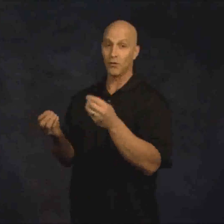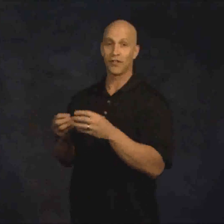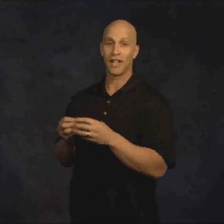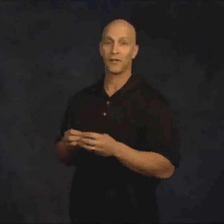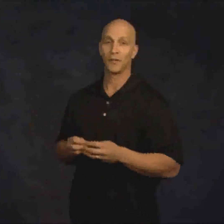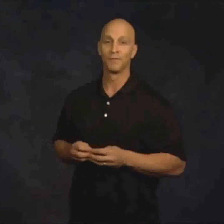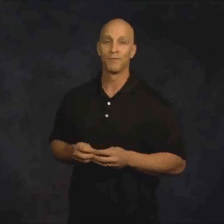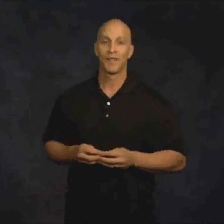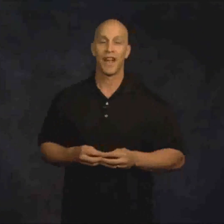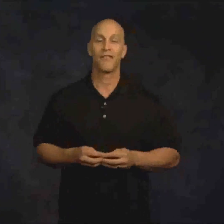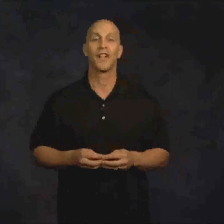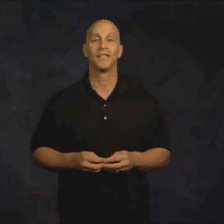successful. Have fun.